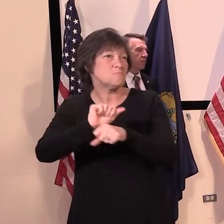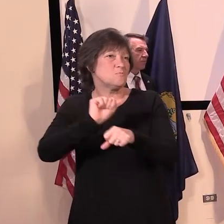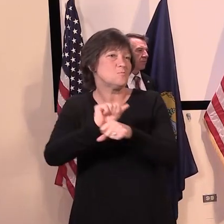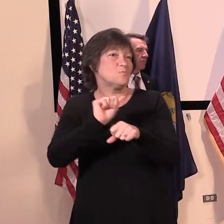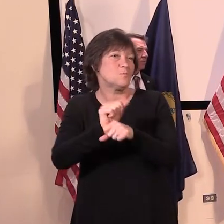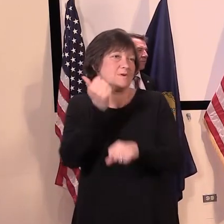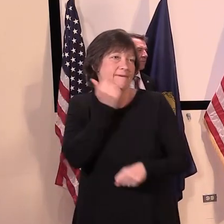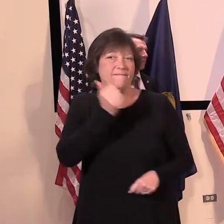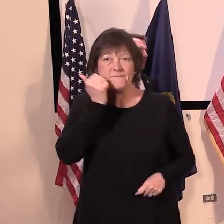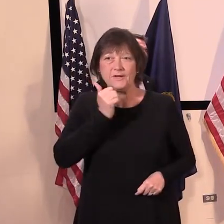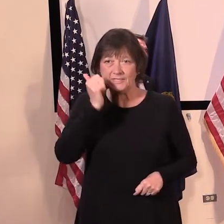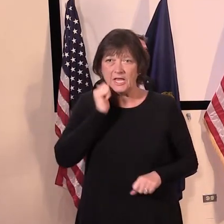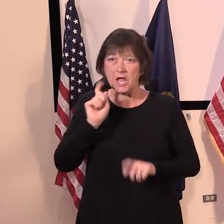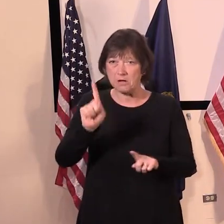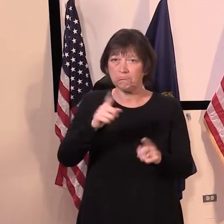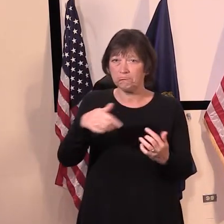day.